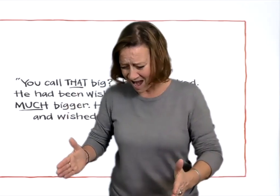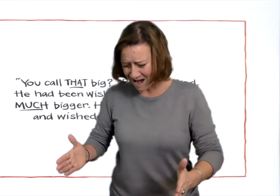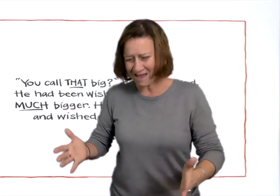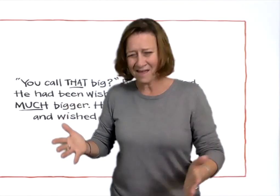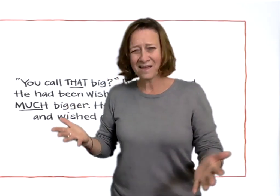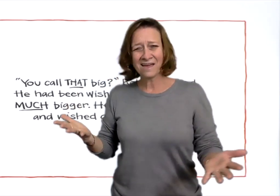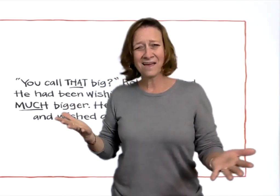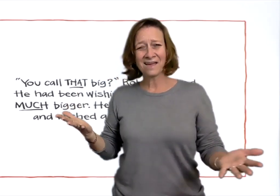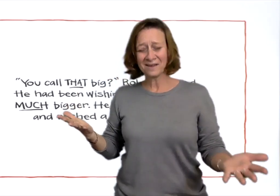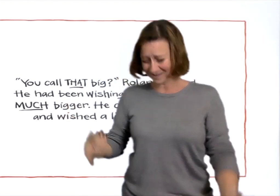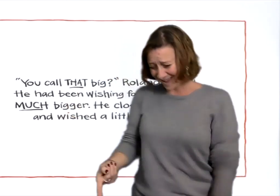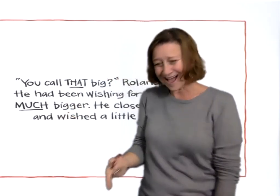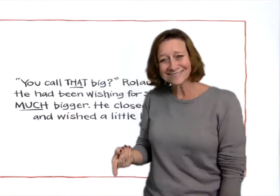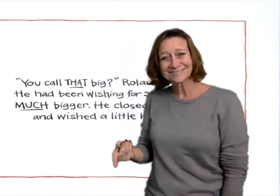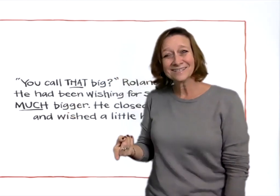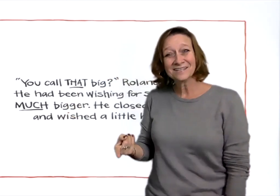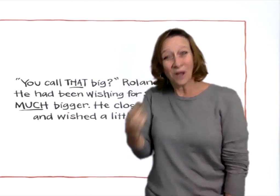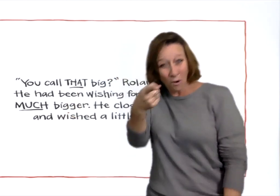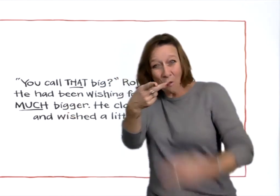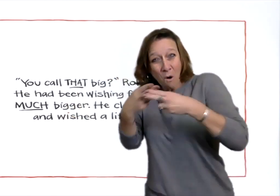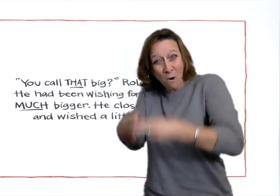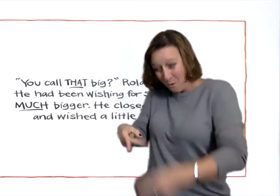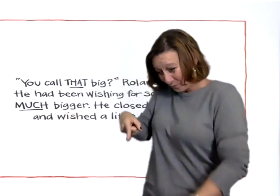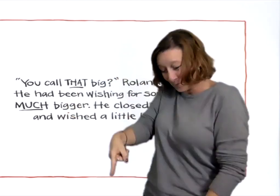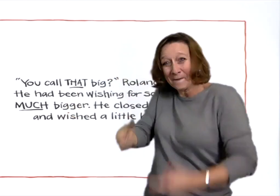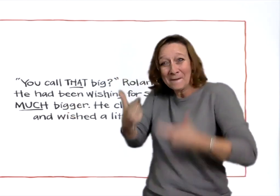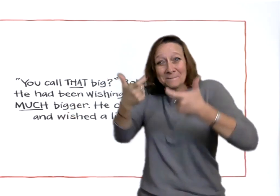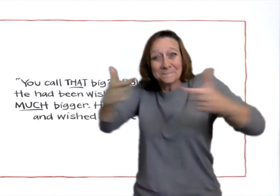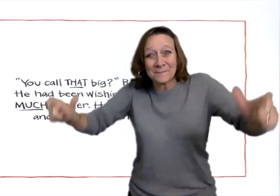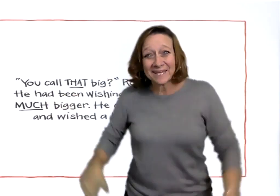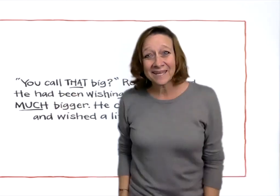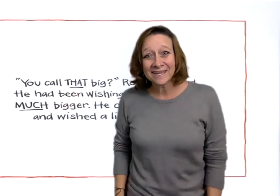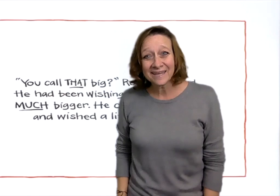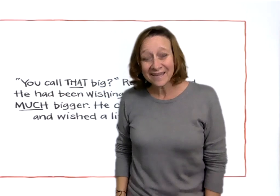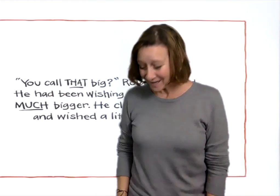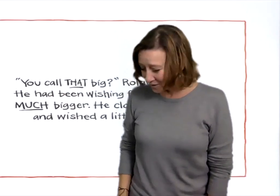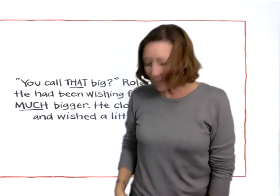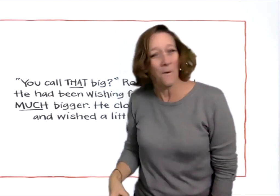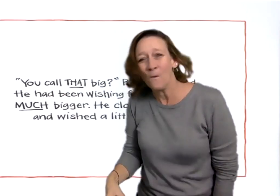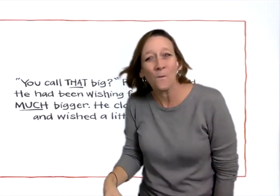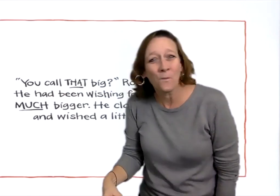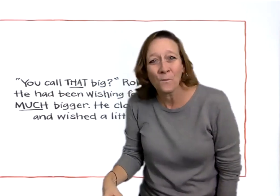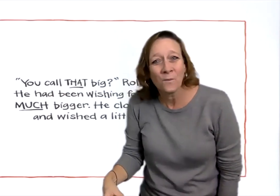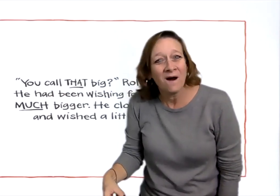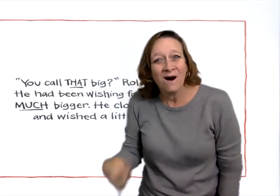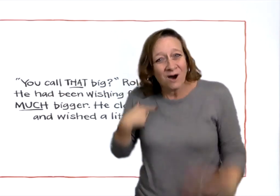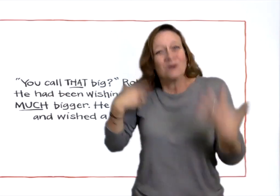You call that big? Roland asked.